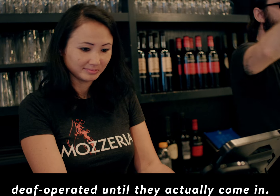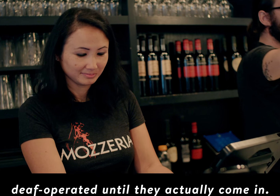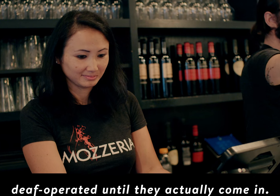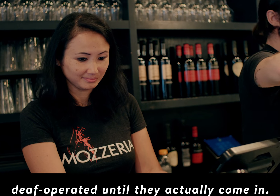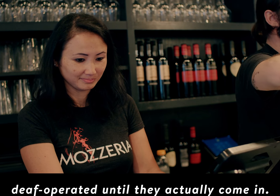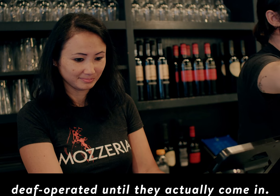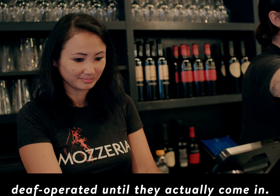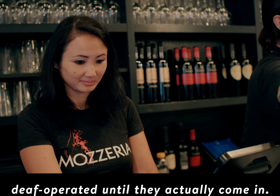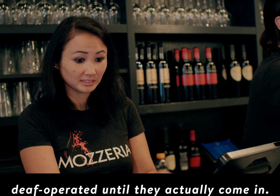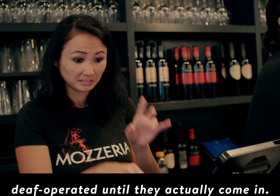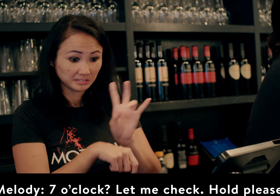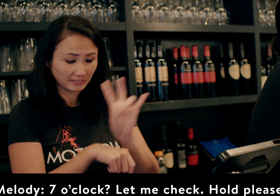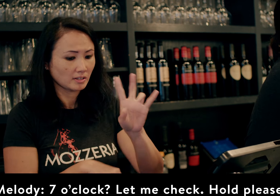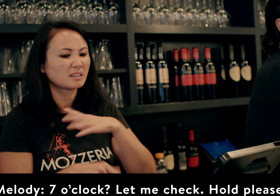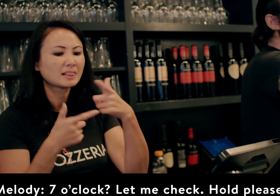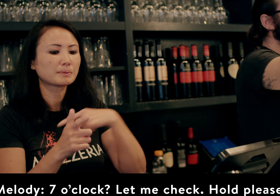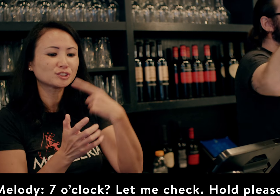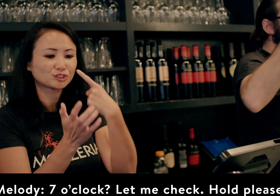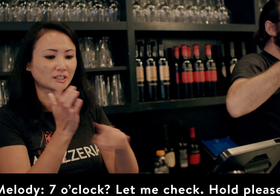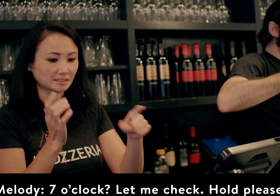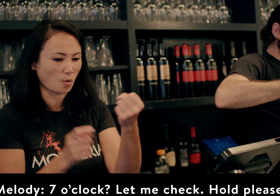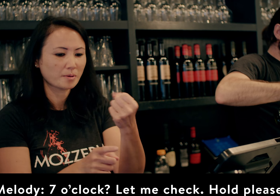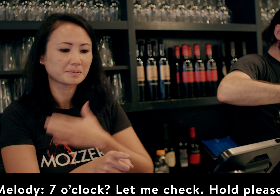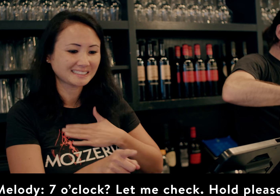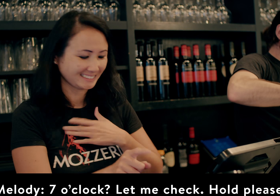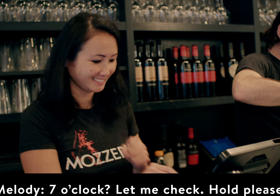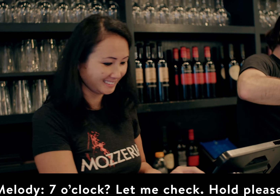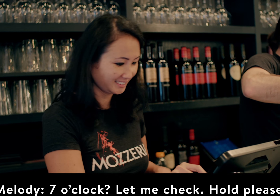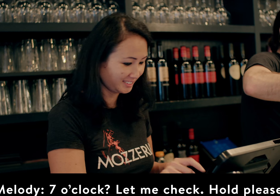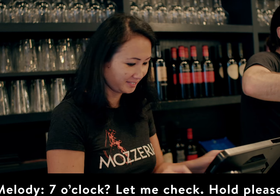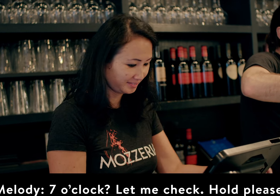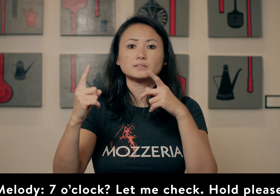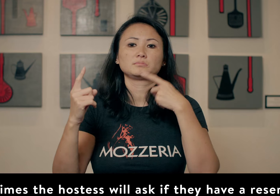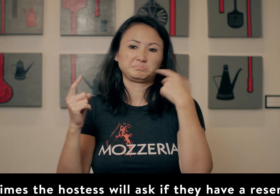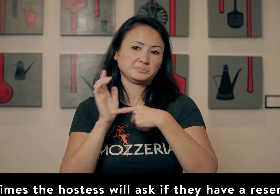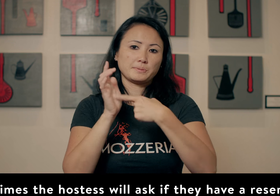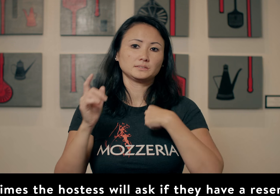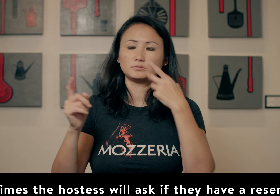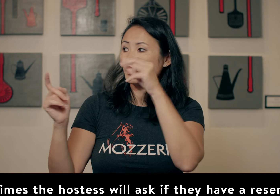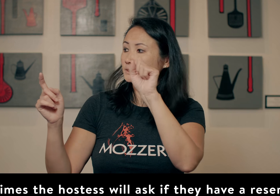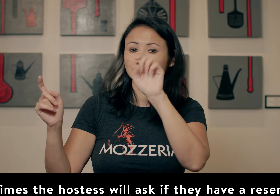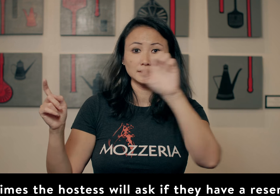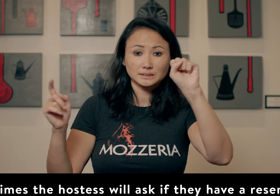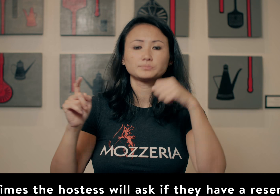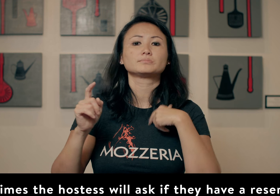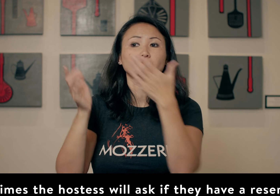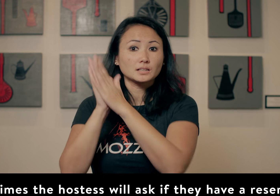until they actually come in. Seven o'clock? Let me check. Hold, please. Sometimes the hostess will ask if they have a reservation,